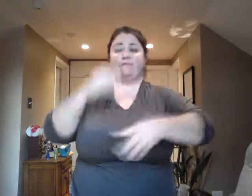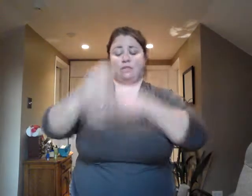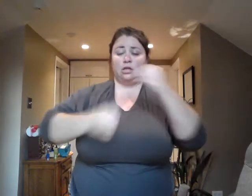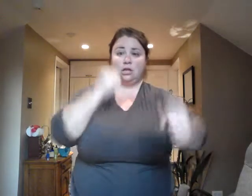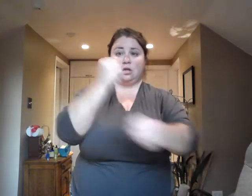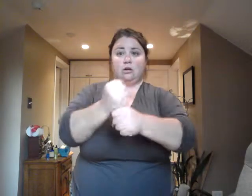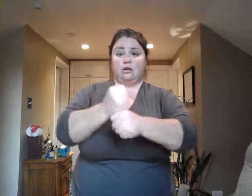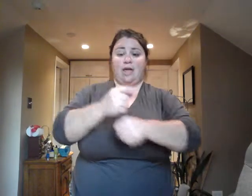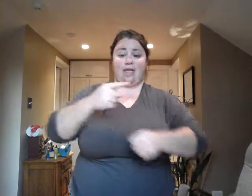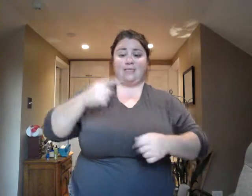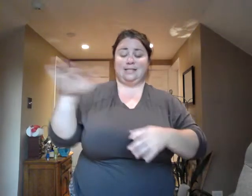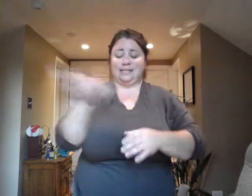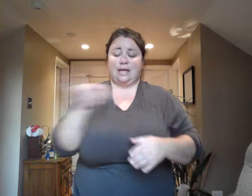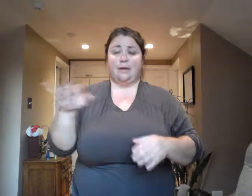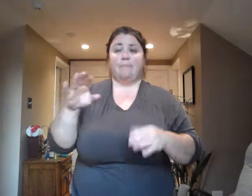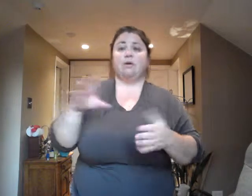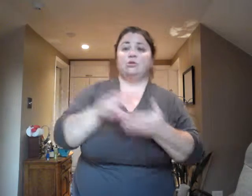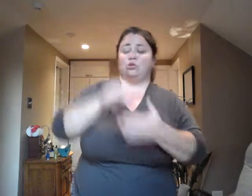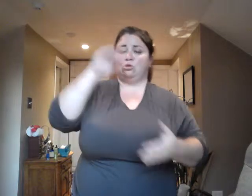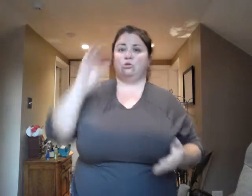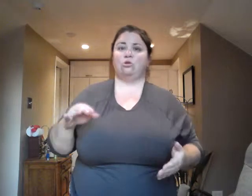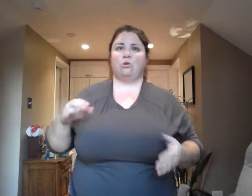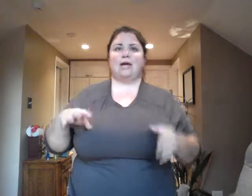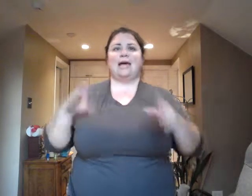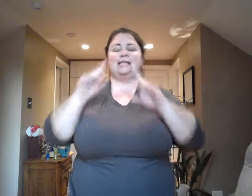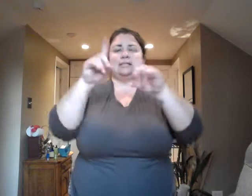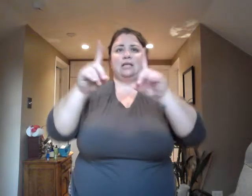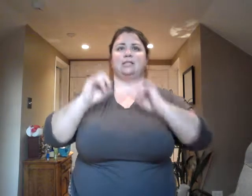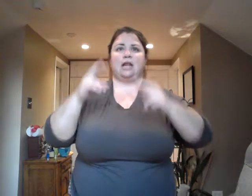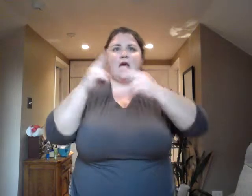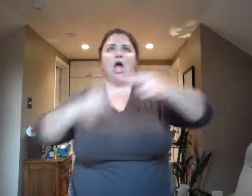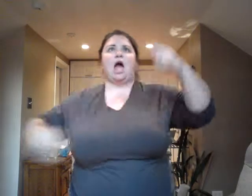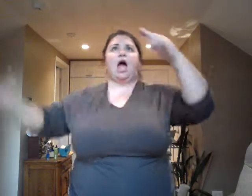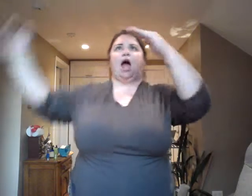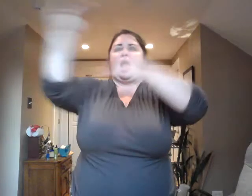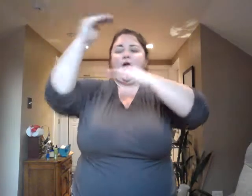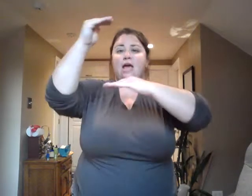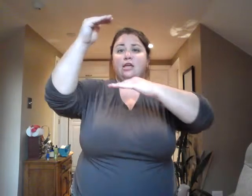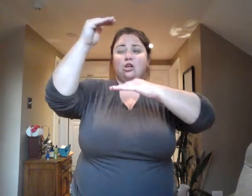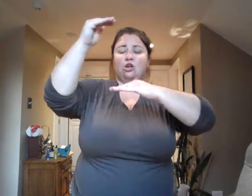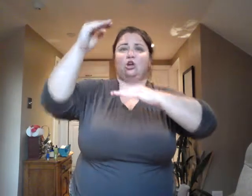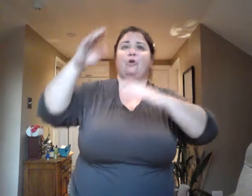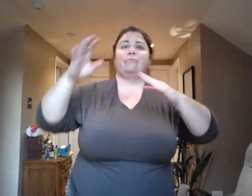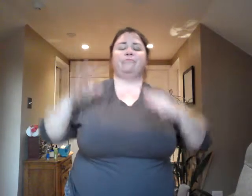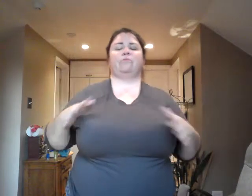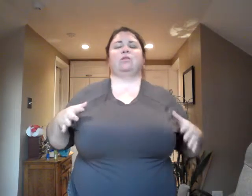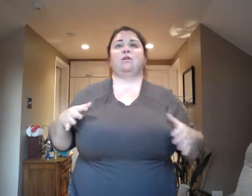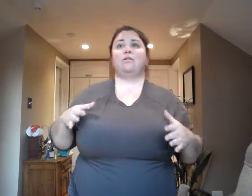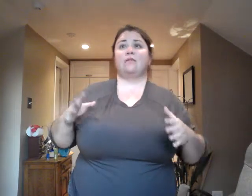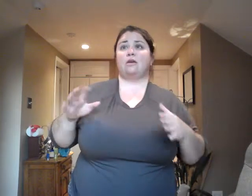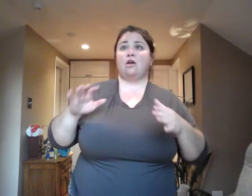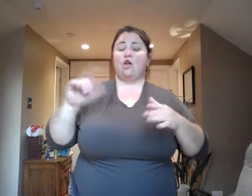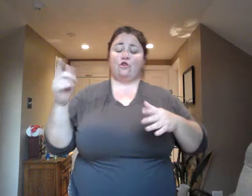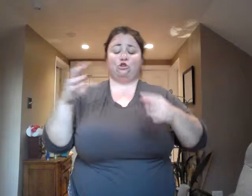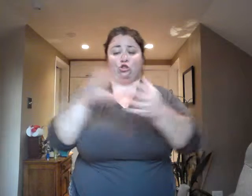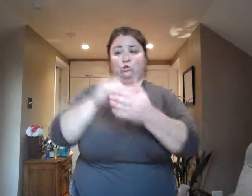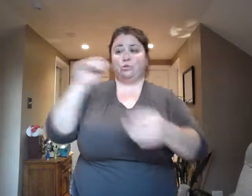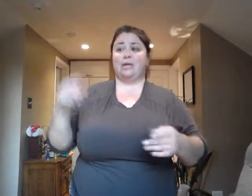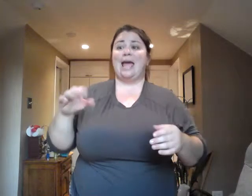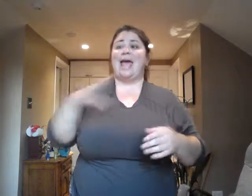significantly higher than all of the students, not only in the school, but in the entire district. The teachers